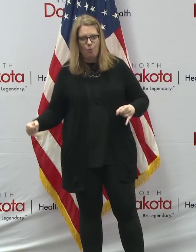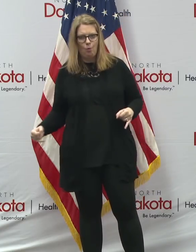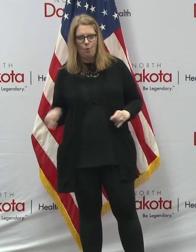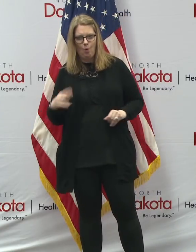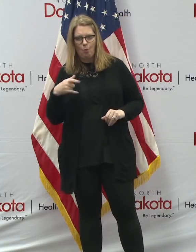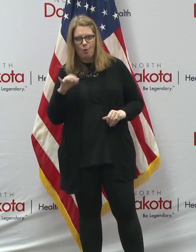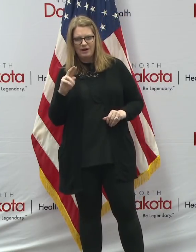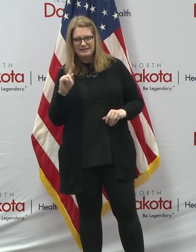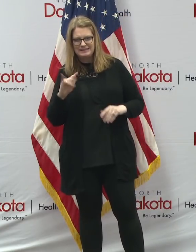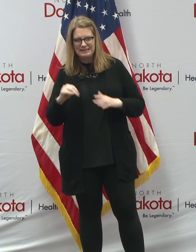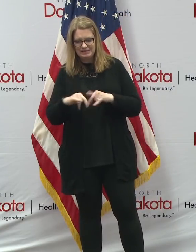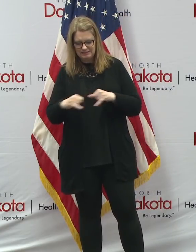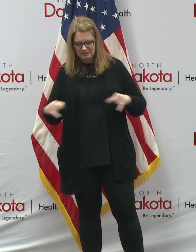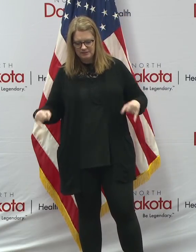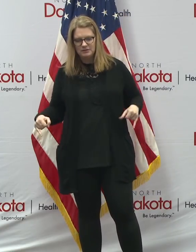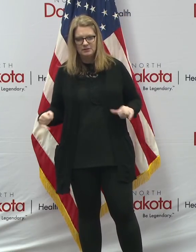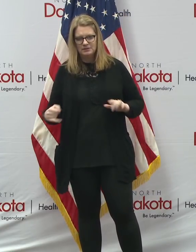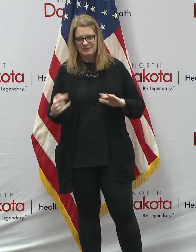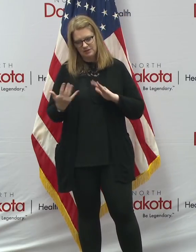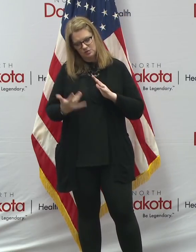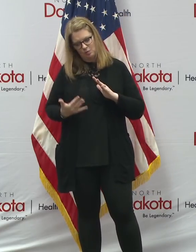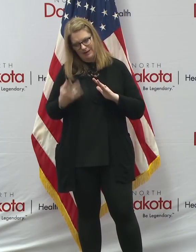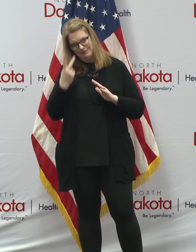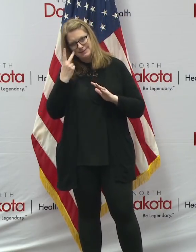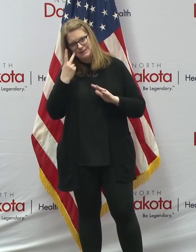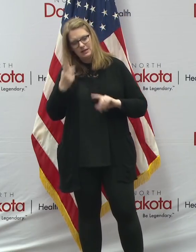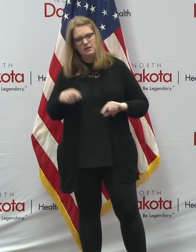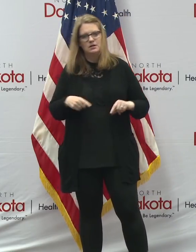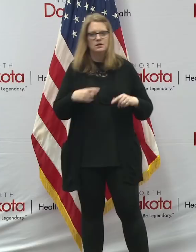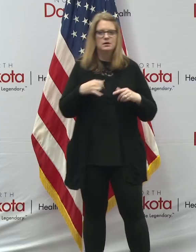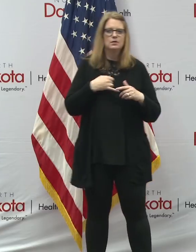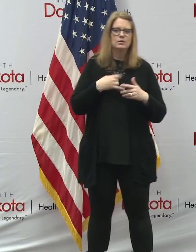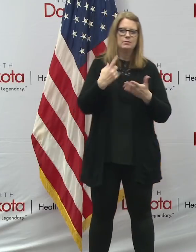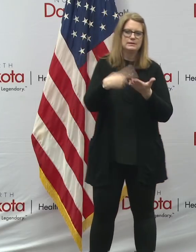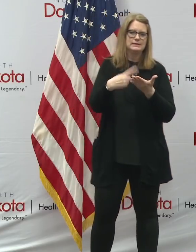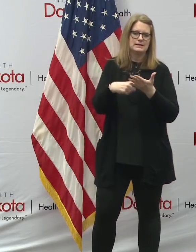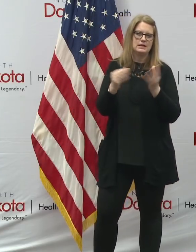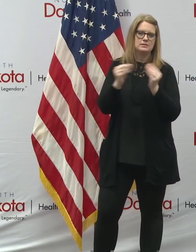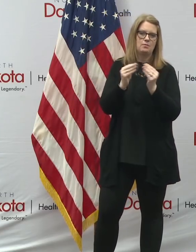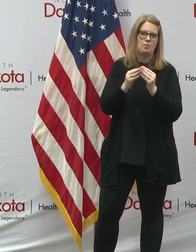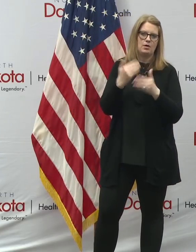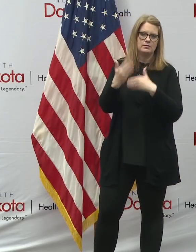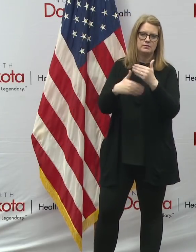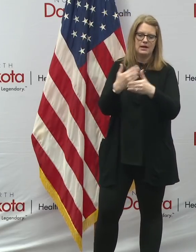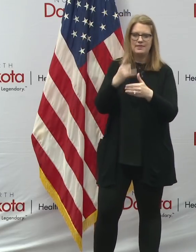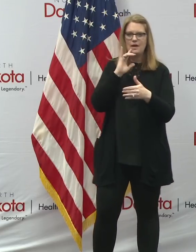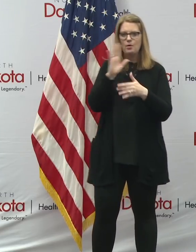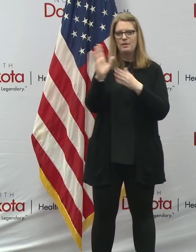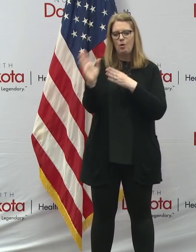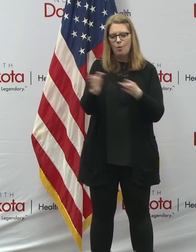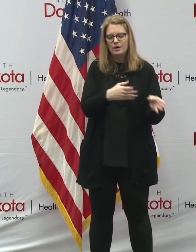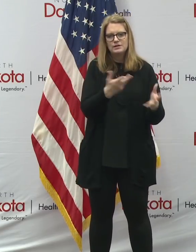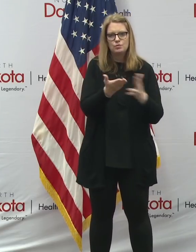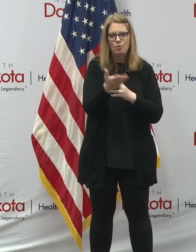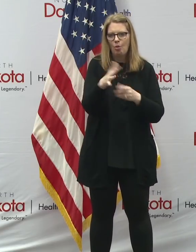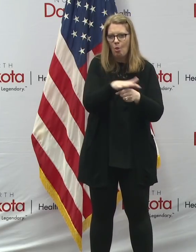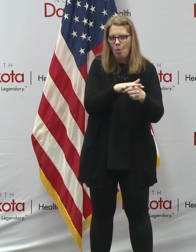posted early next week on how that will go, and it will be organized through the local homeless shelters. It won't be